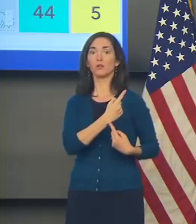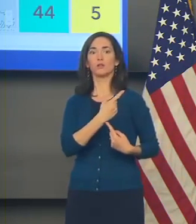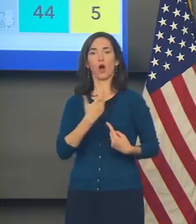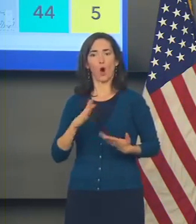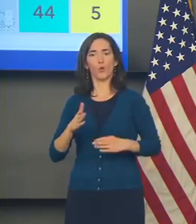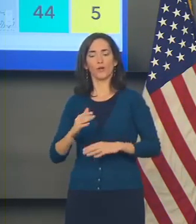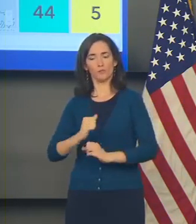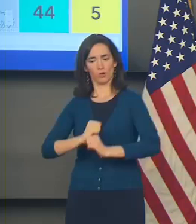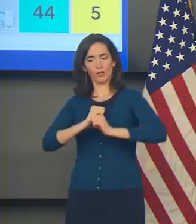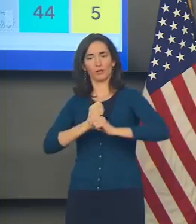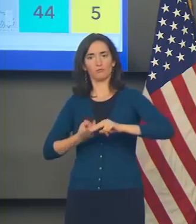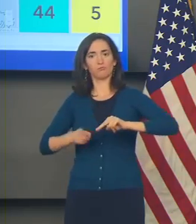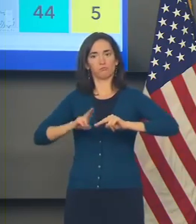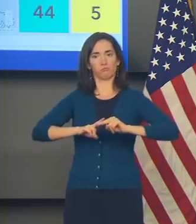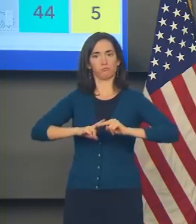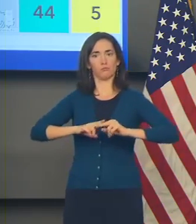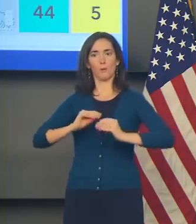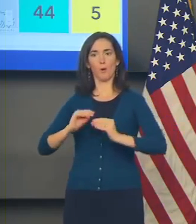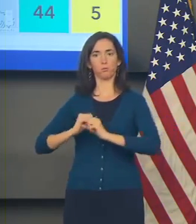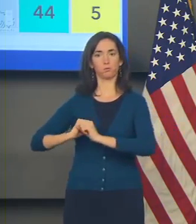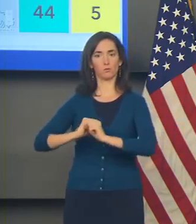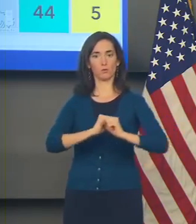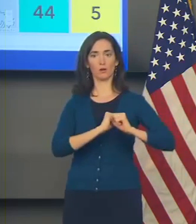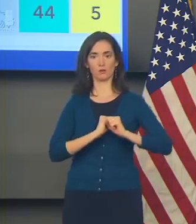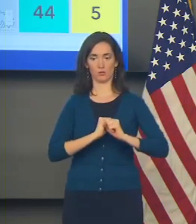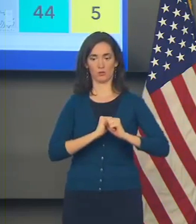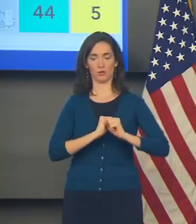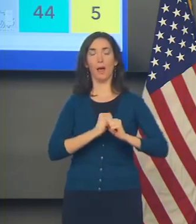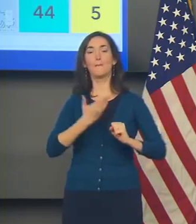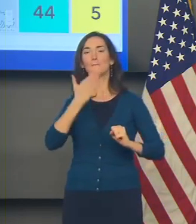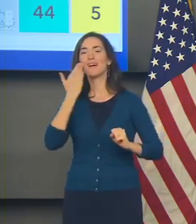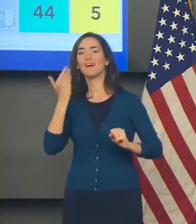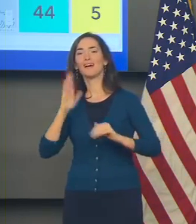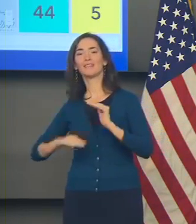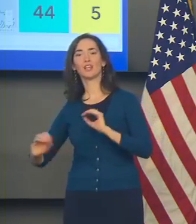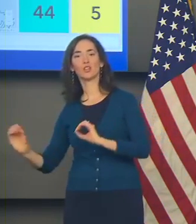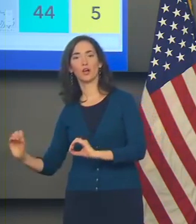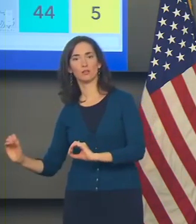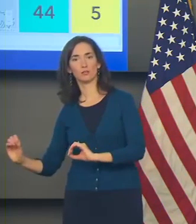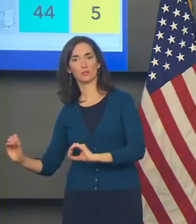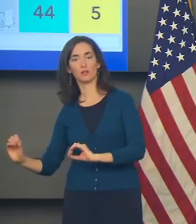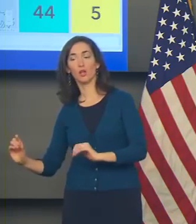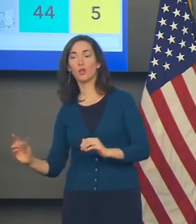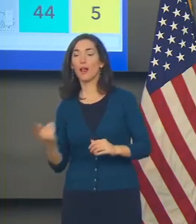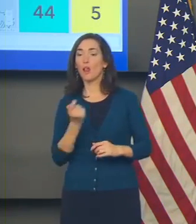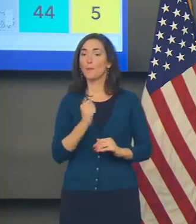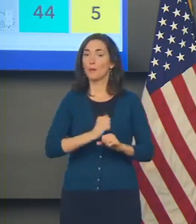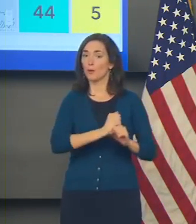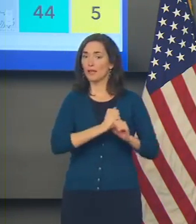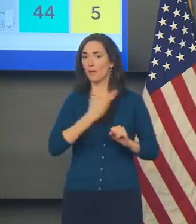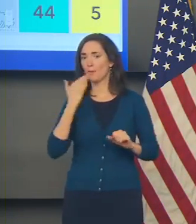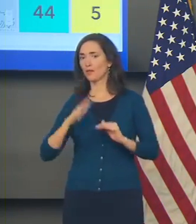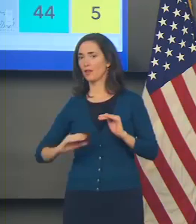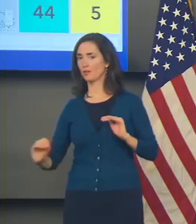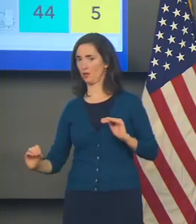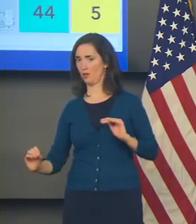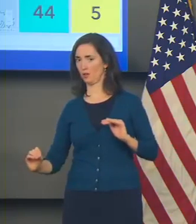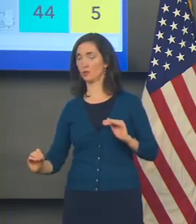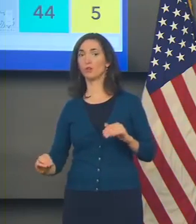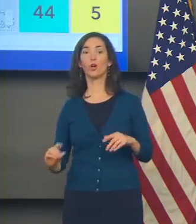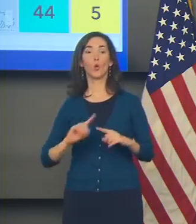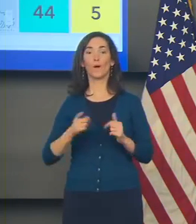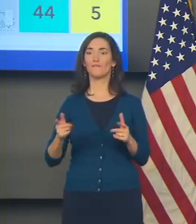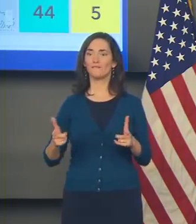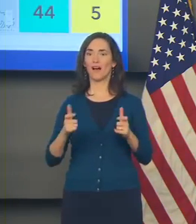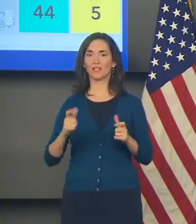it. And more protection beats no protection every day. And the sooner you get that first